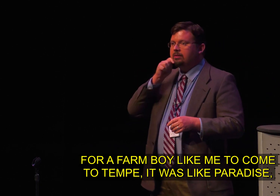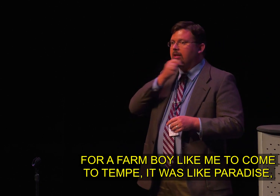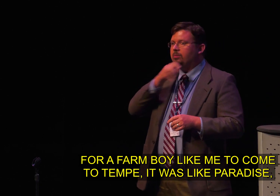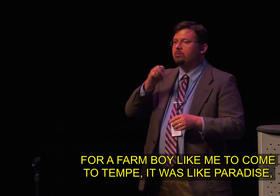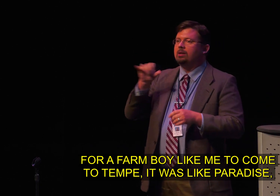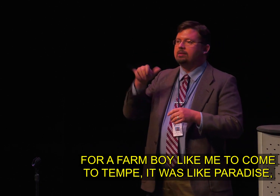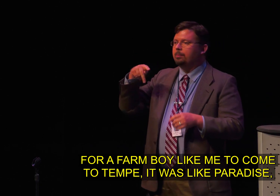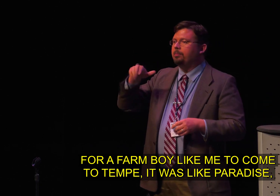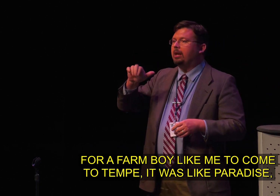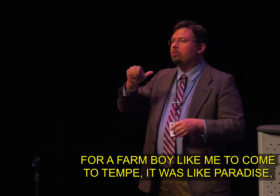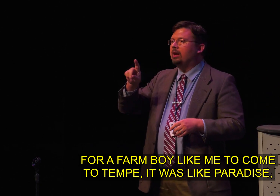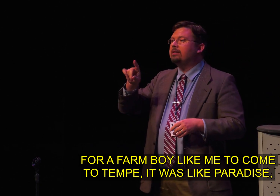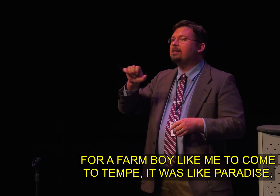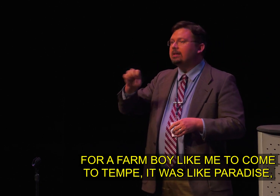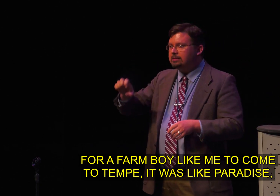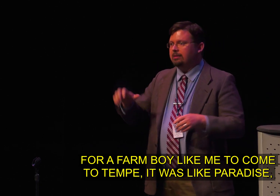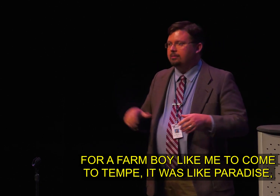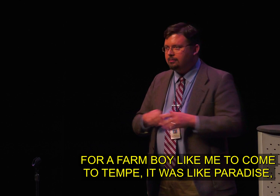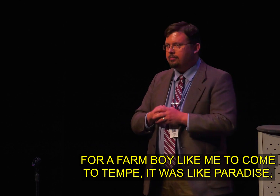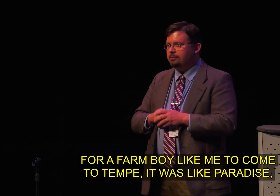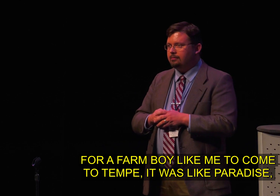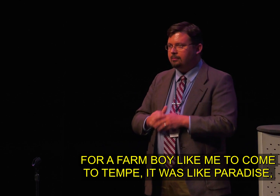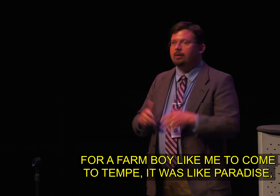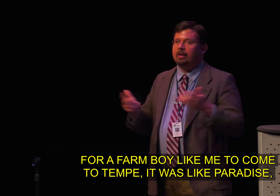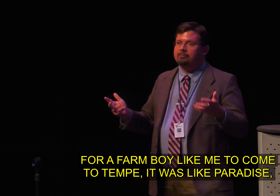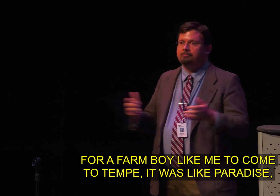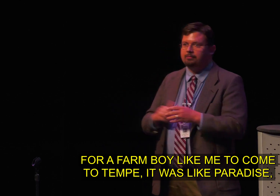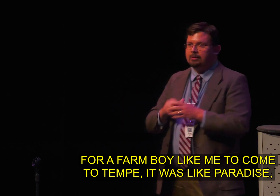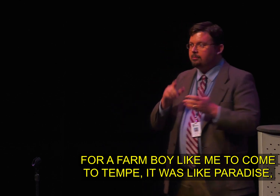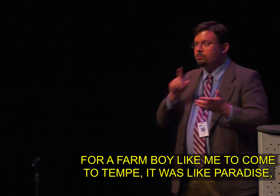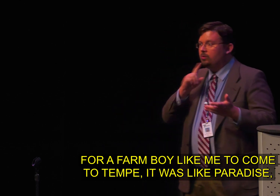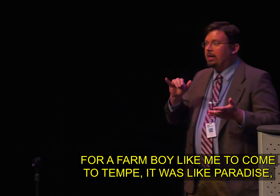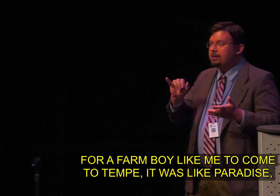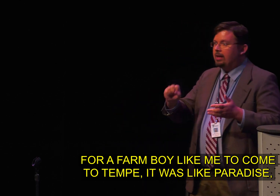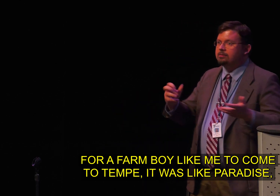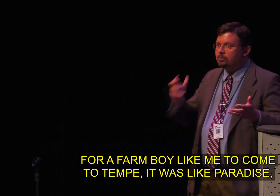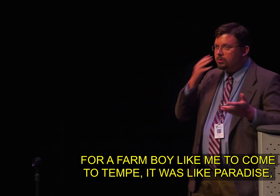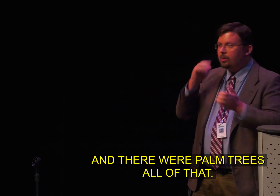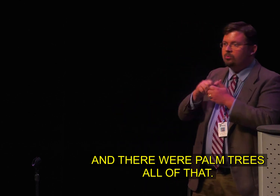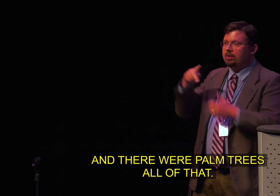For a farm boy like me to come to Tempe, it was like paradise.